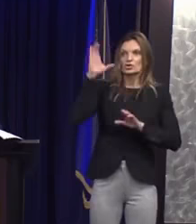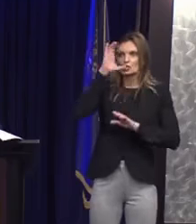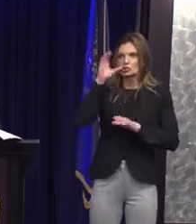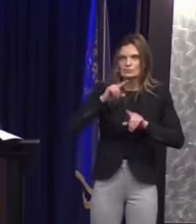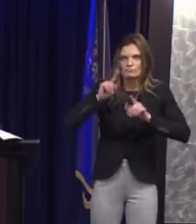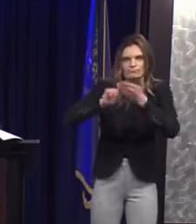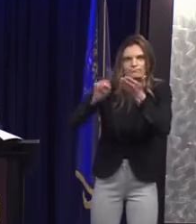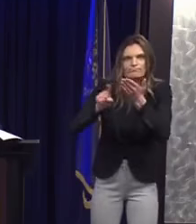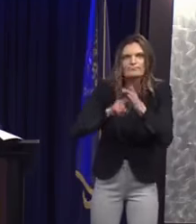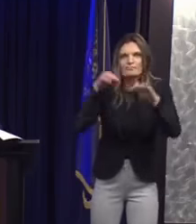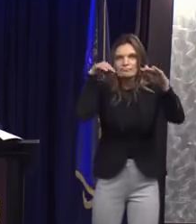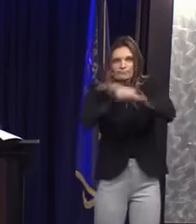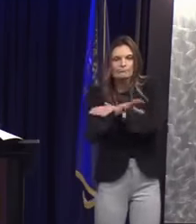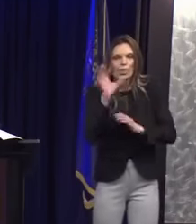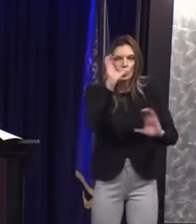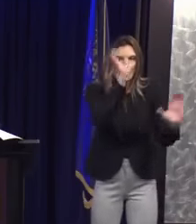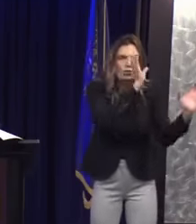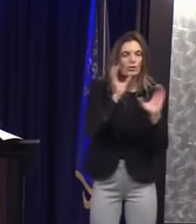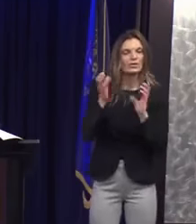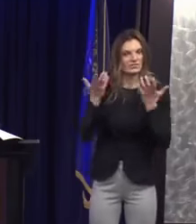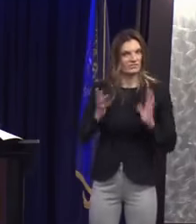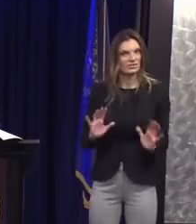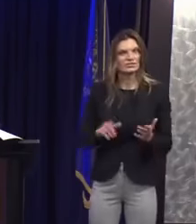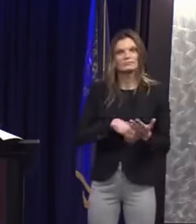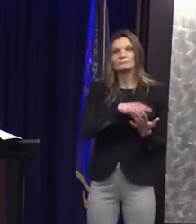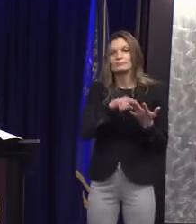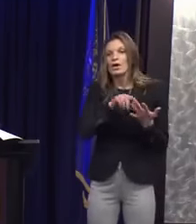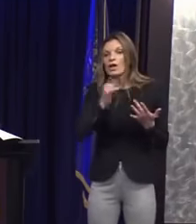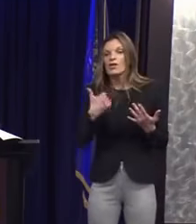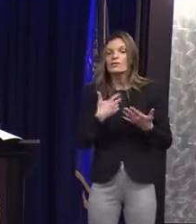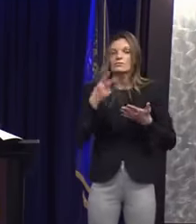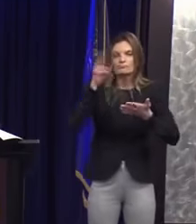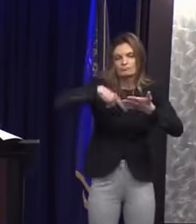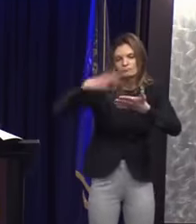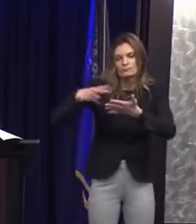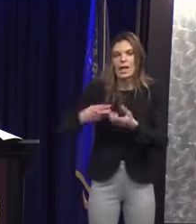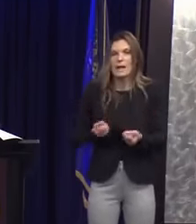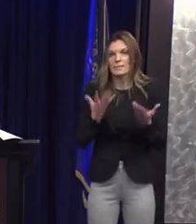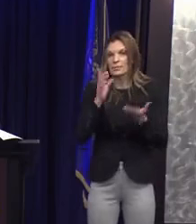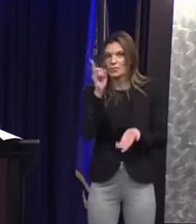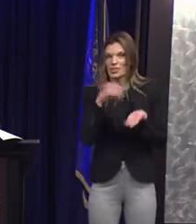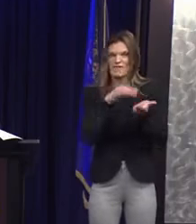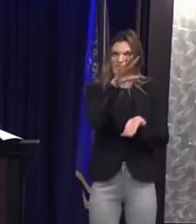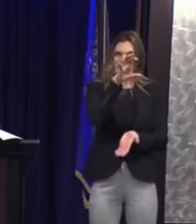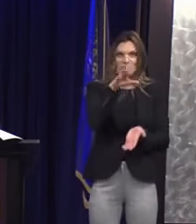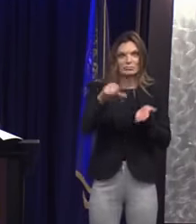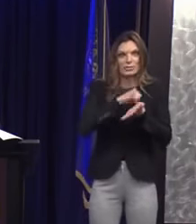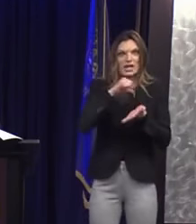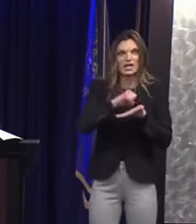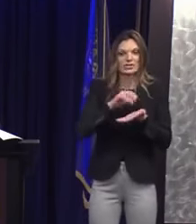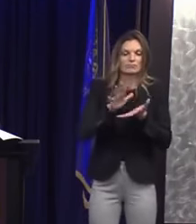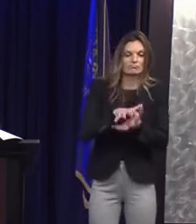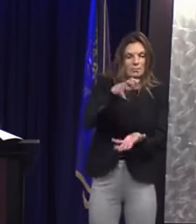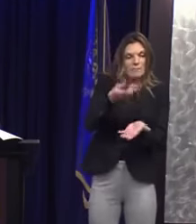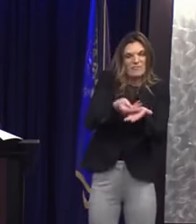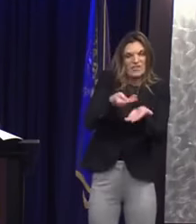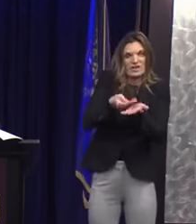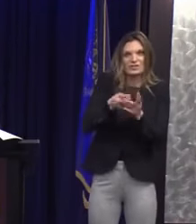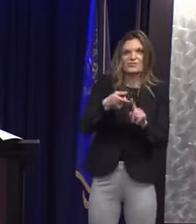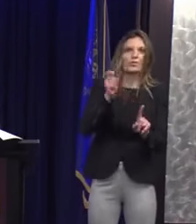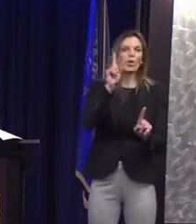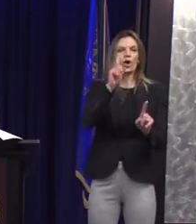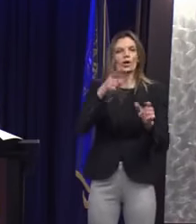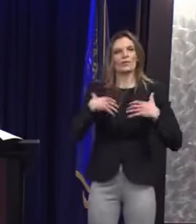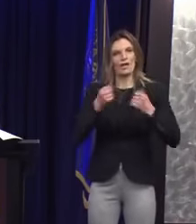review of over 1,500 pages of financial documents from the Detroit Health Department,